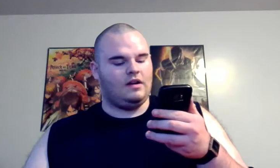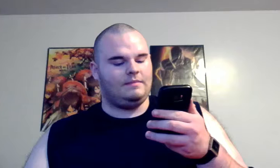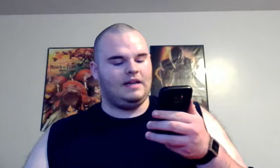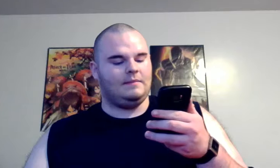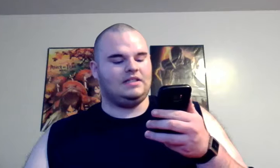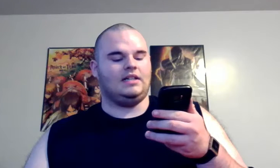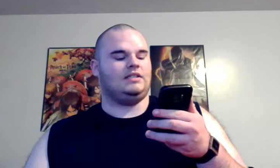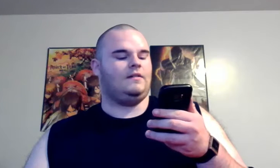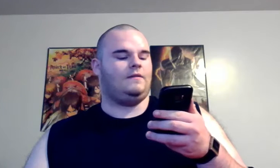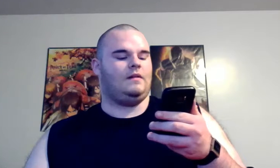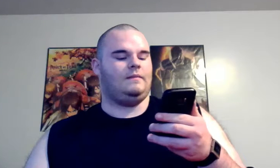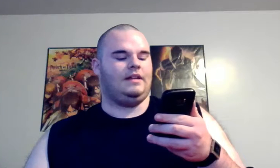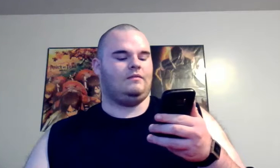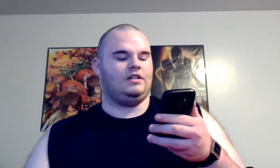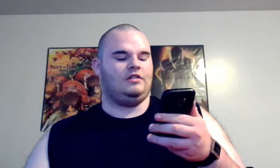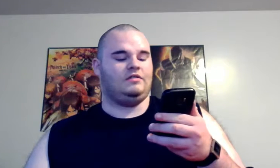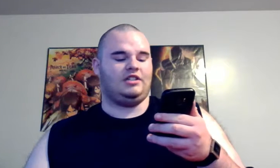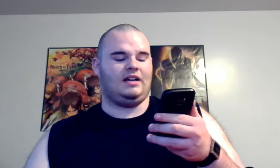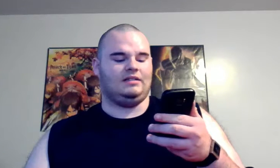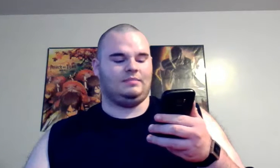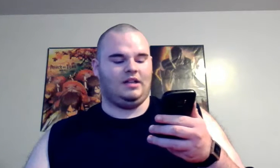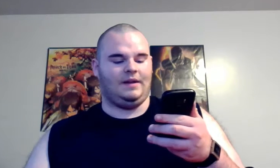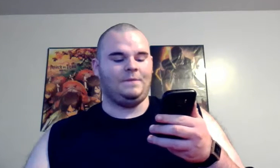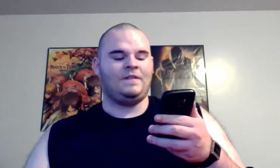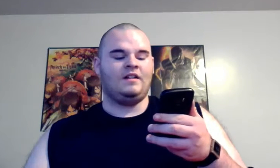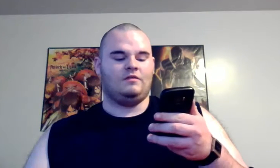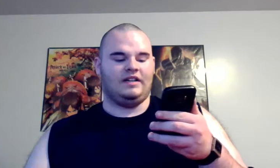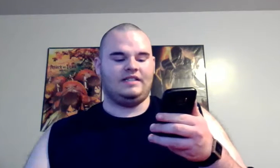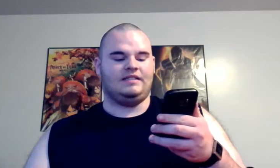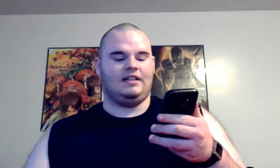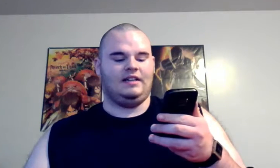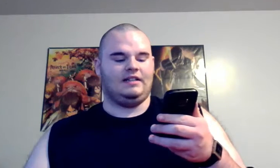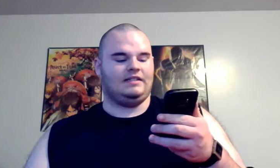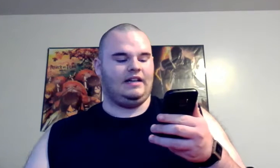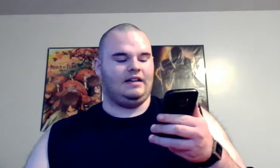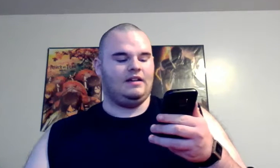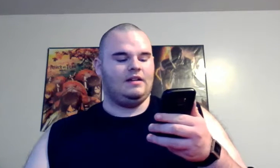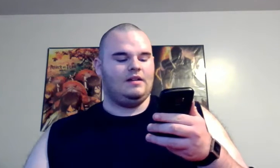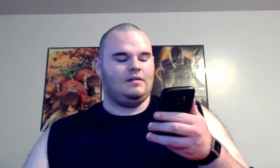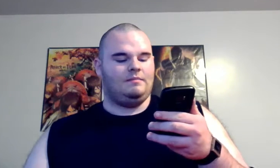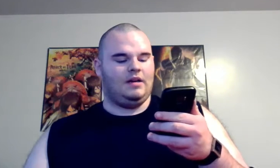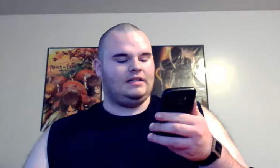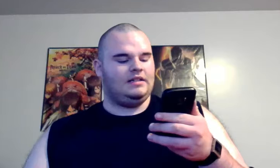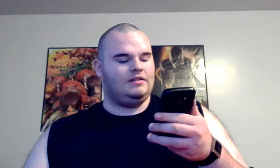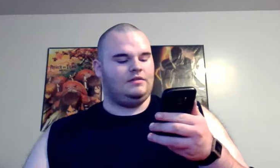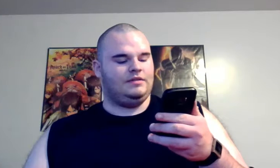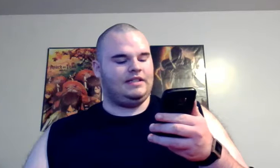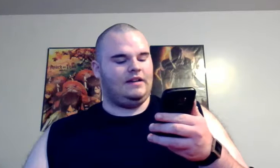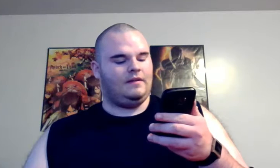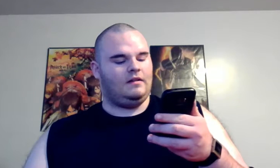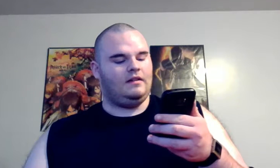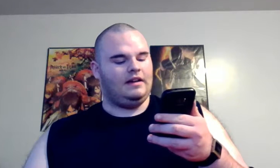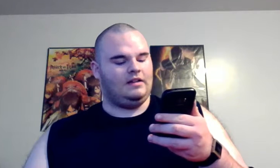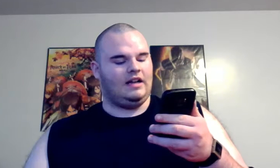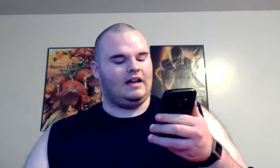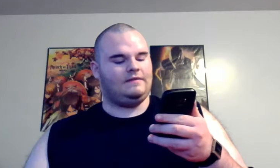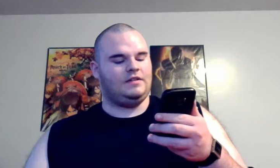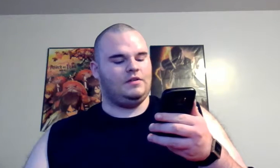-up nemesis from the original child's play races to Nika's aid but to save her he'll have to